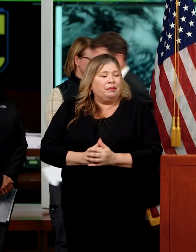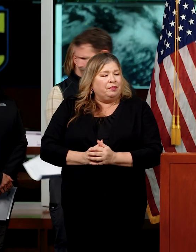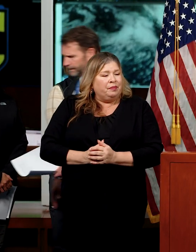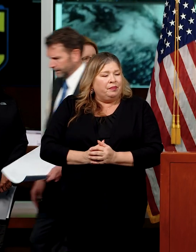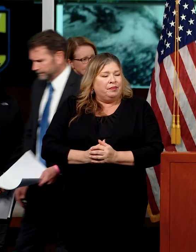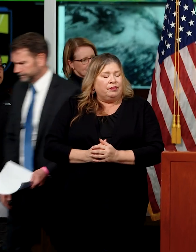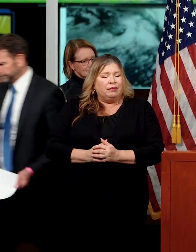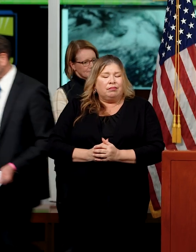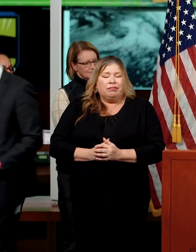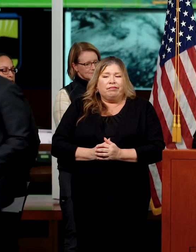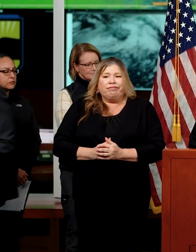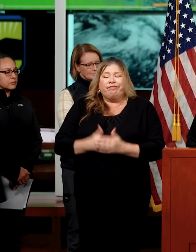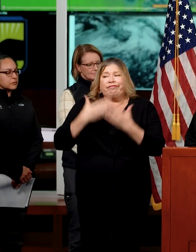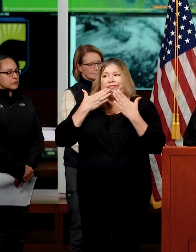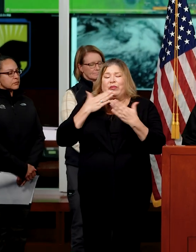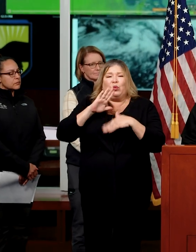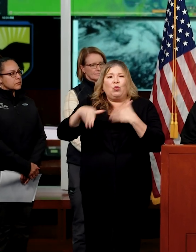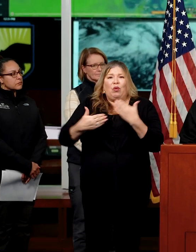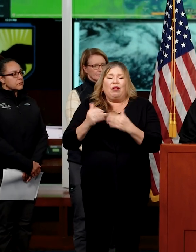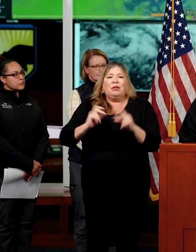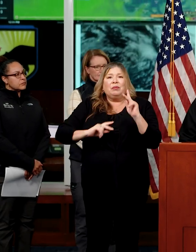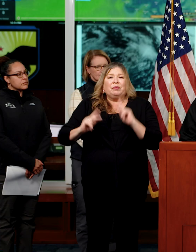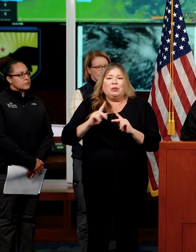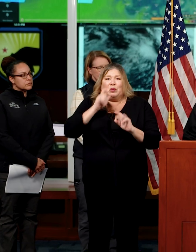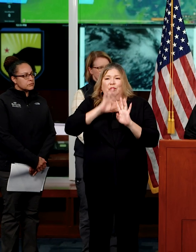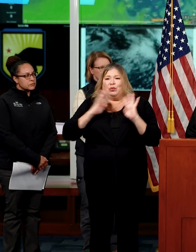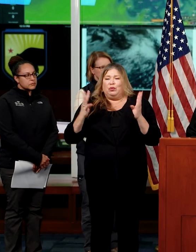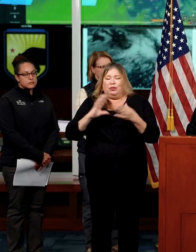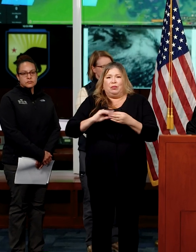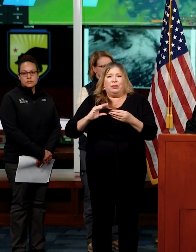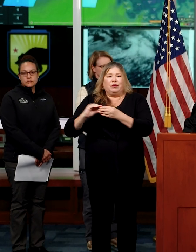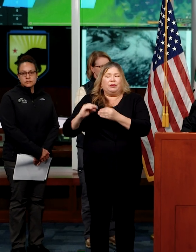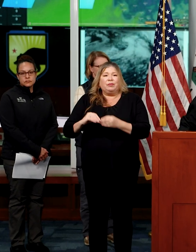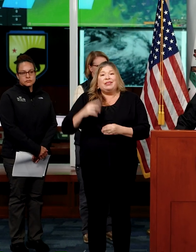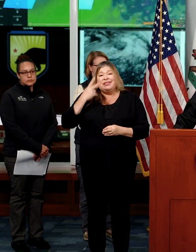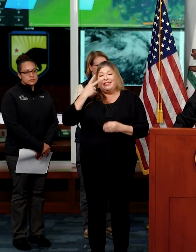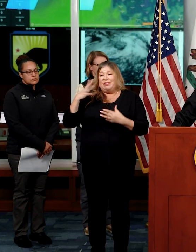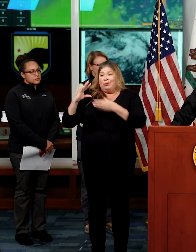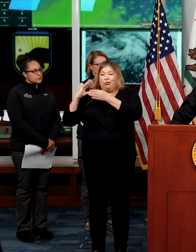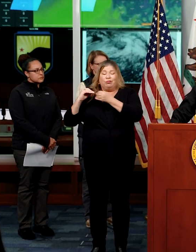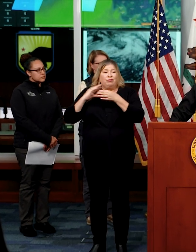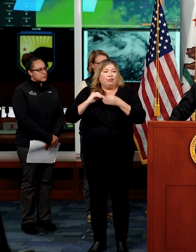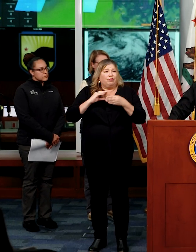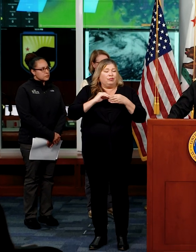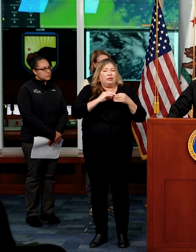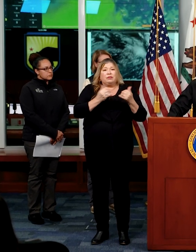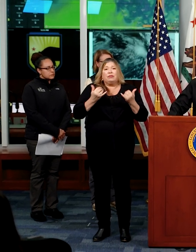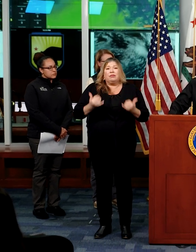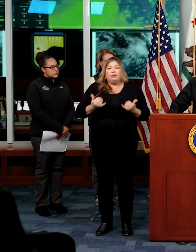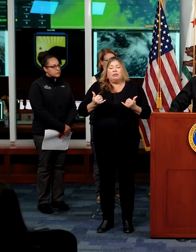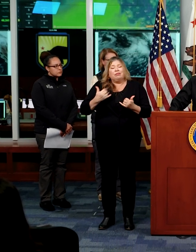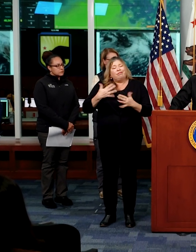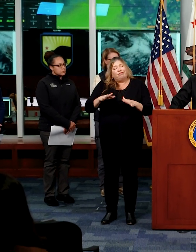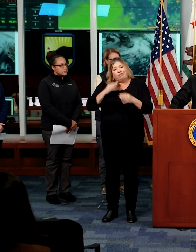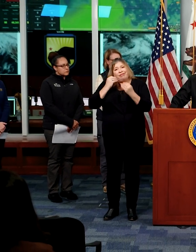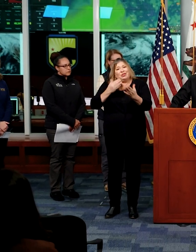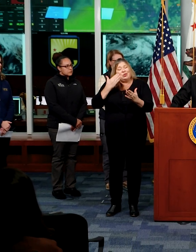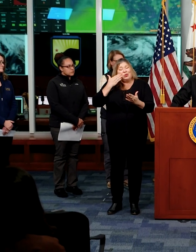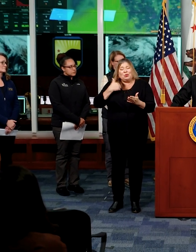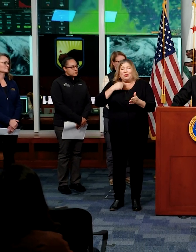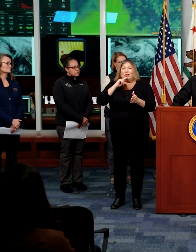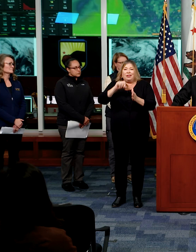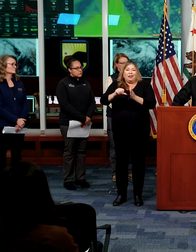Well, thanks to everyone. And I think you've seen through the briefs that we've done here today that we can't